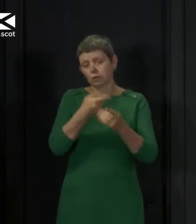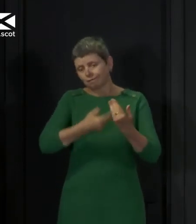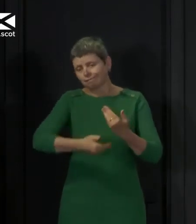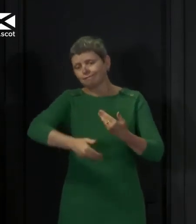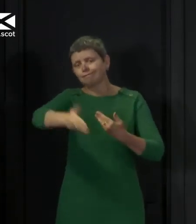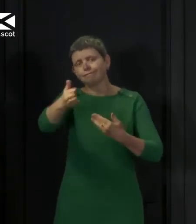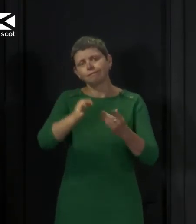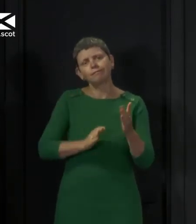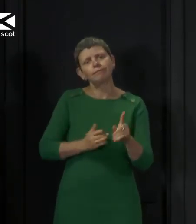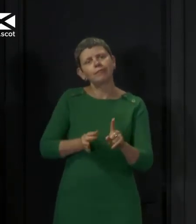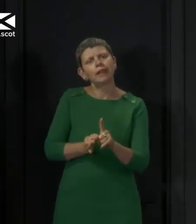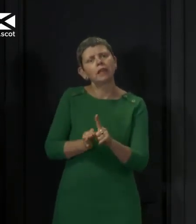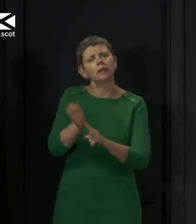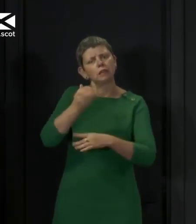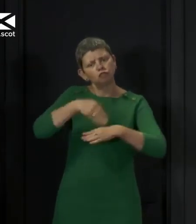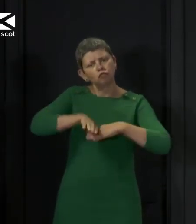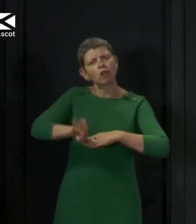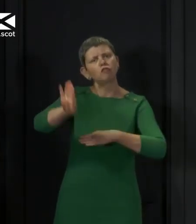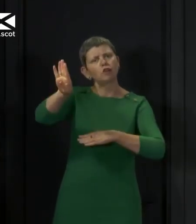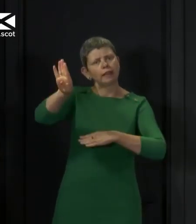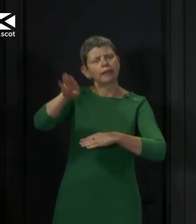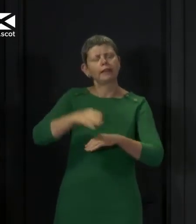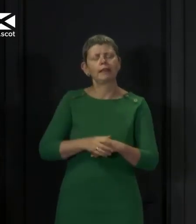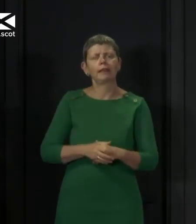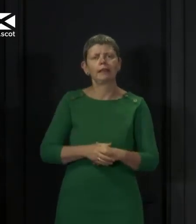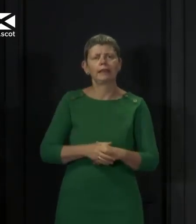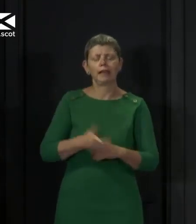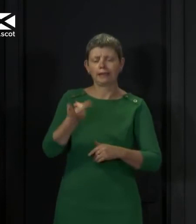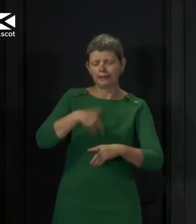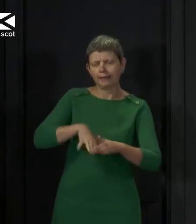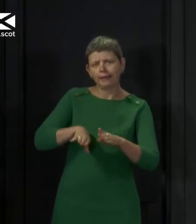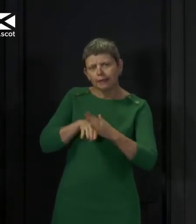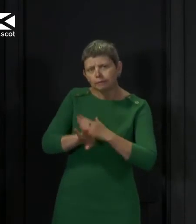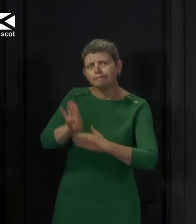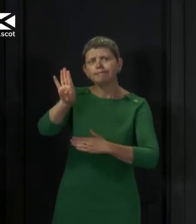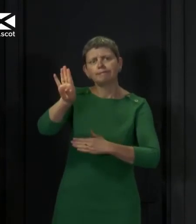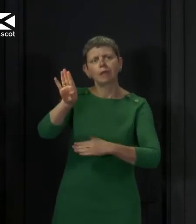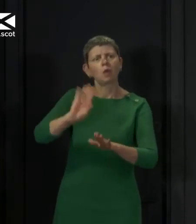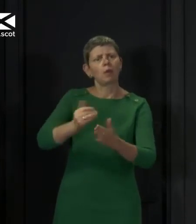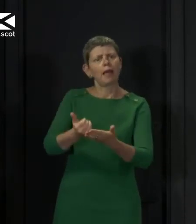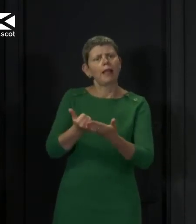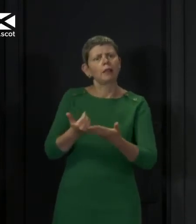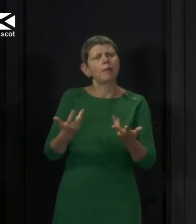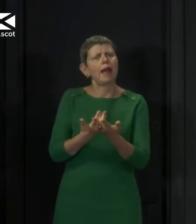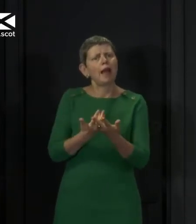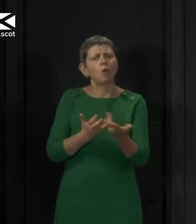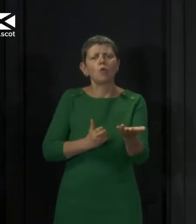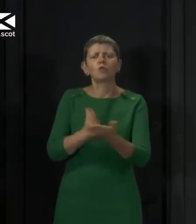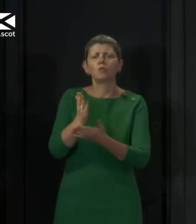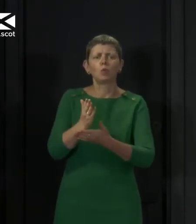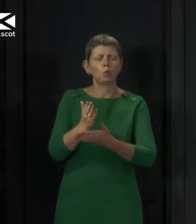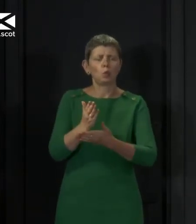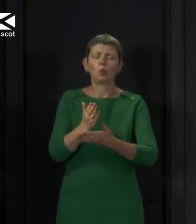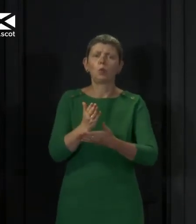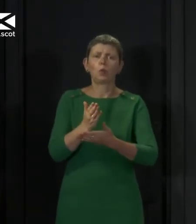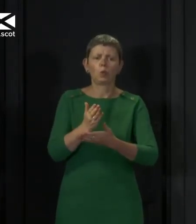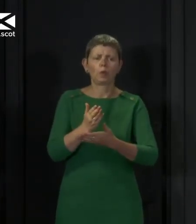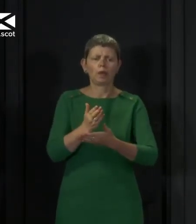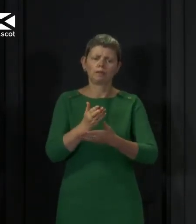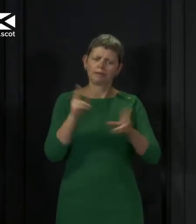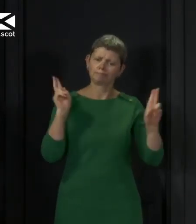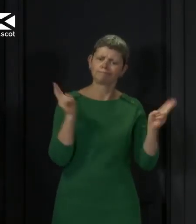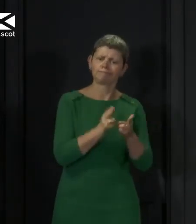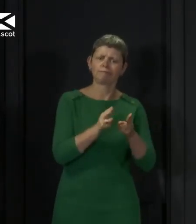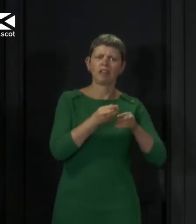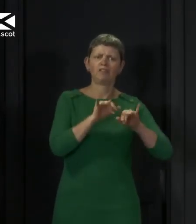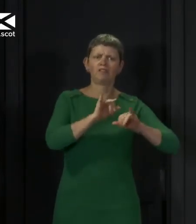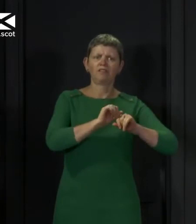Of course, that recovery will be helped by continued progress against this virus. If we have a setback in tackling the virus,